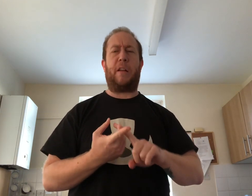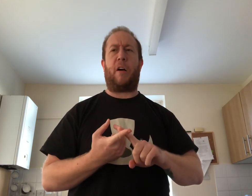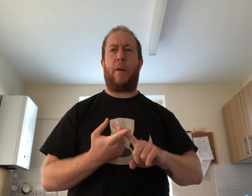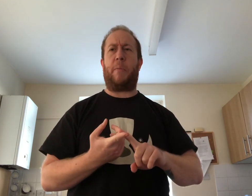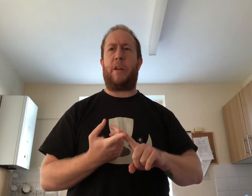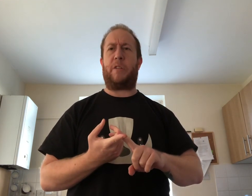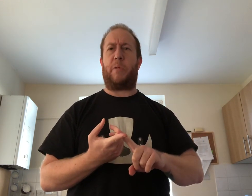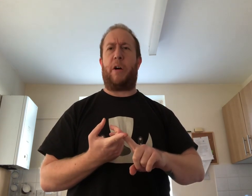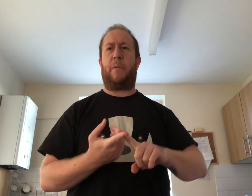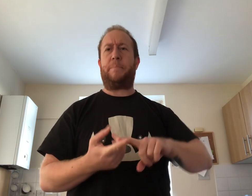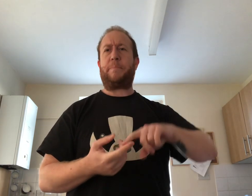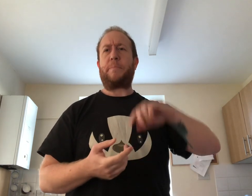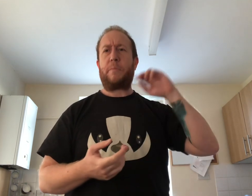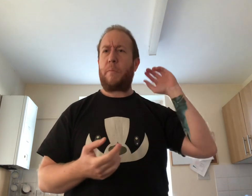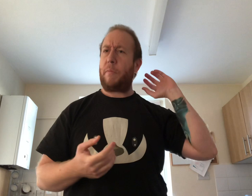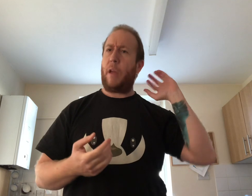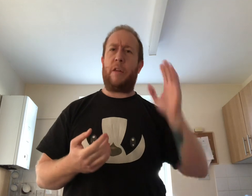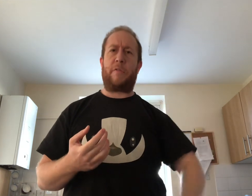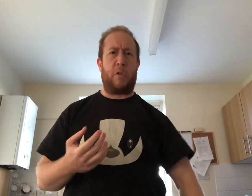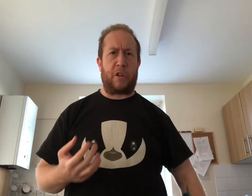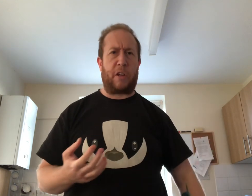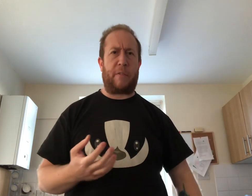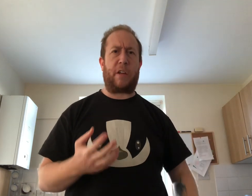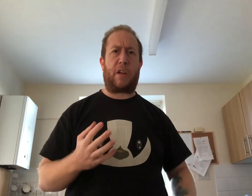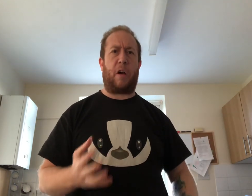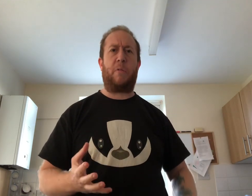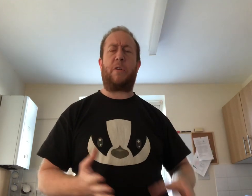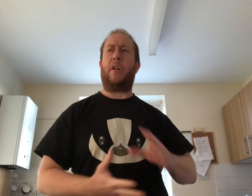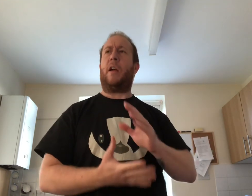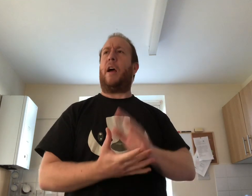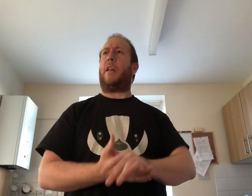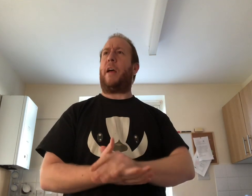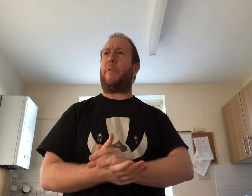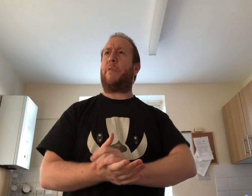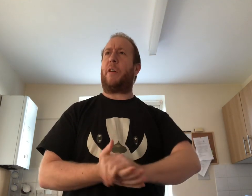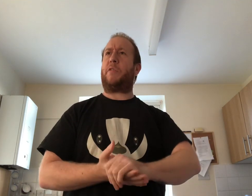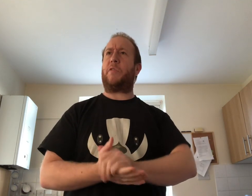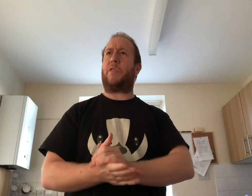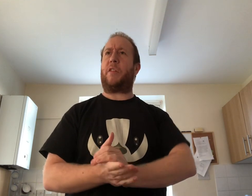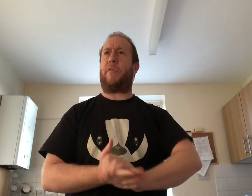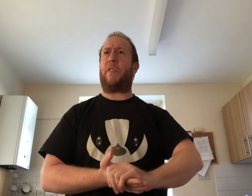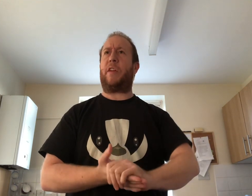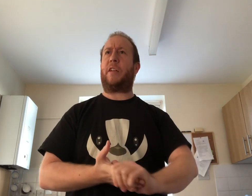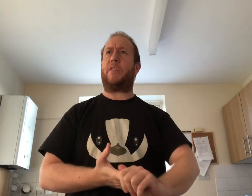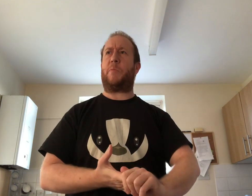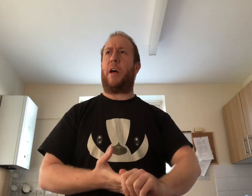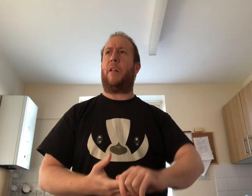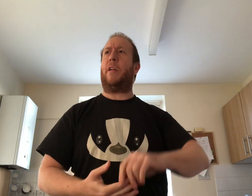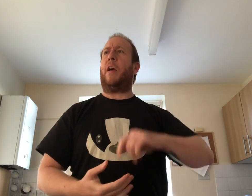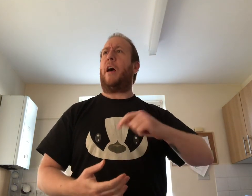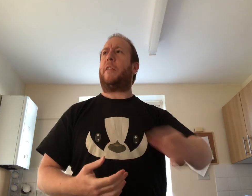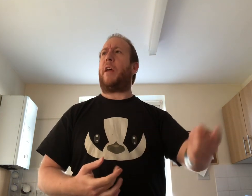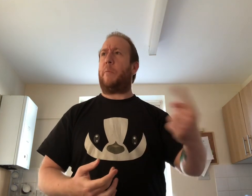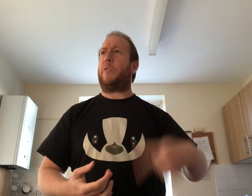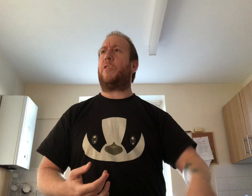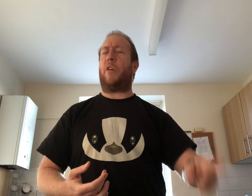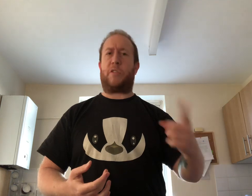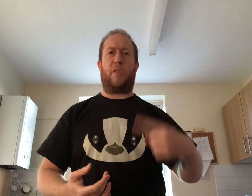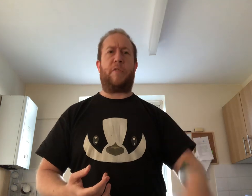a lime one as well and of course you could have your coke and have all those sorts of different things as well and that was sort of